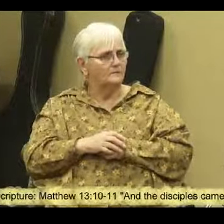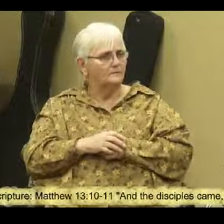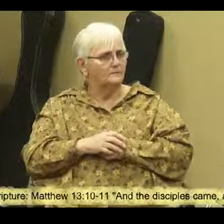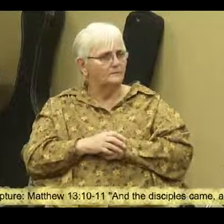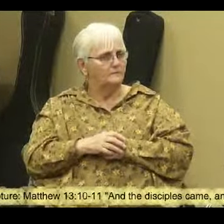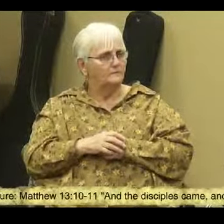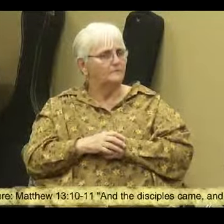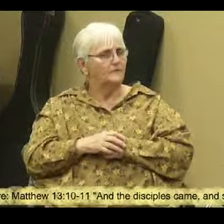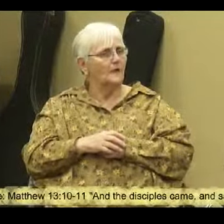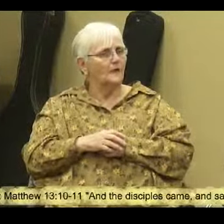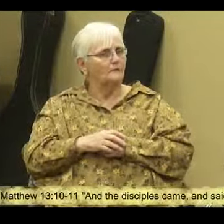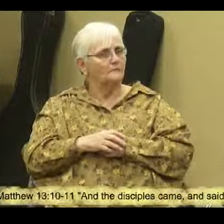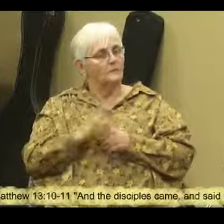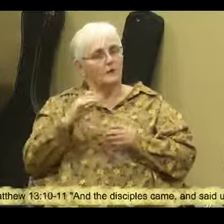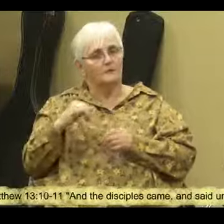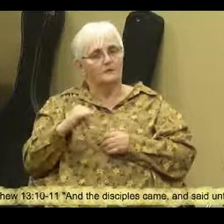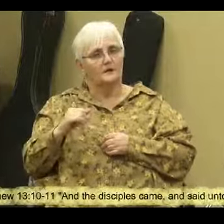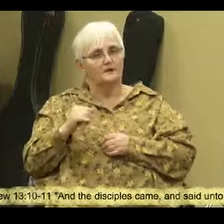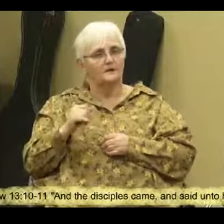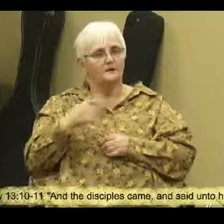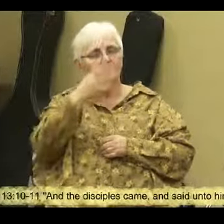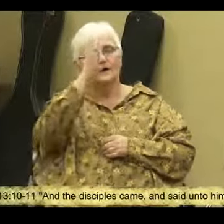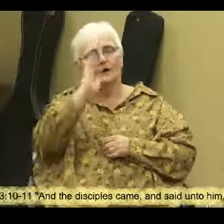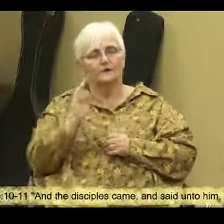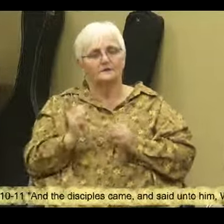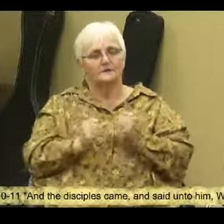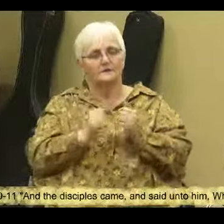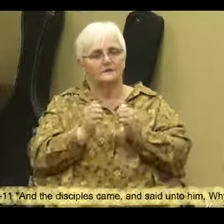Well, the bottom line is his disciples. Matthew 13